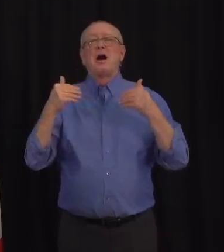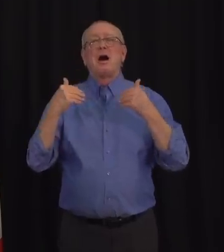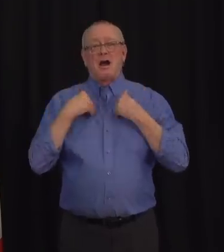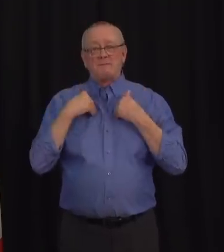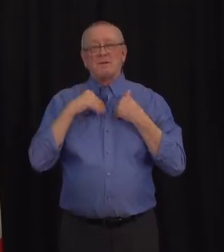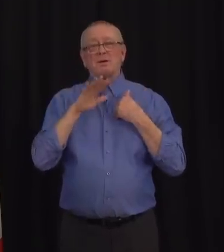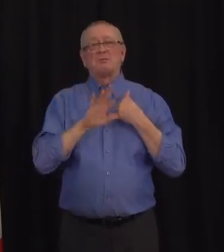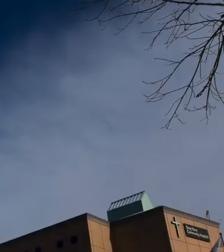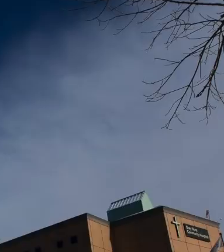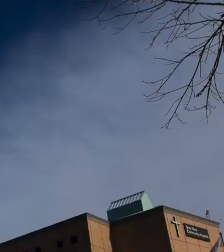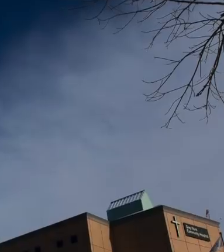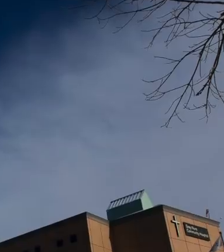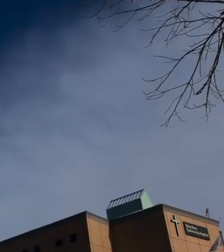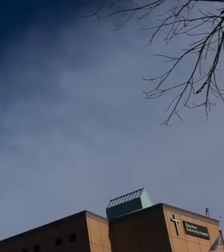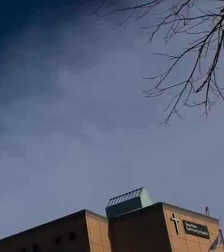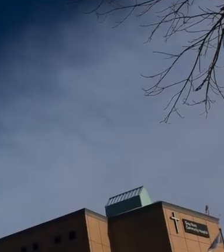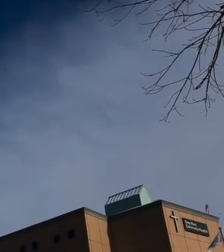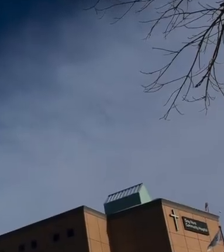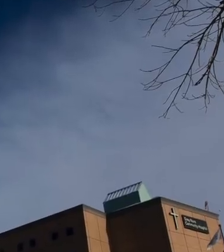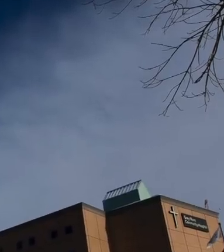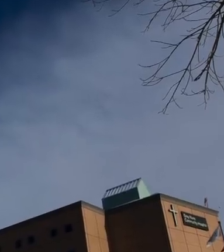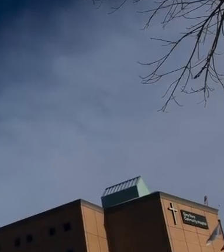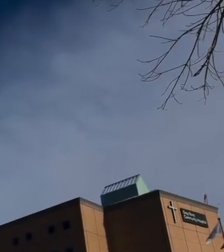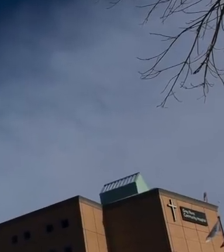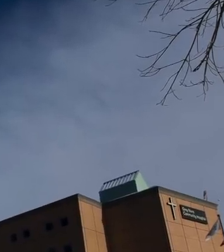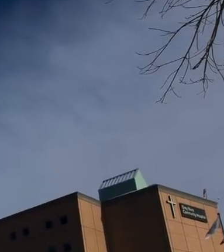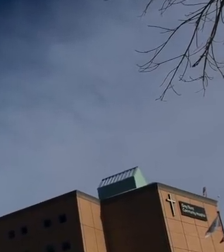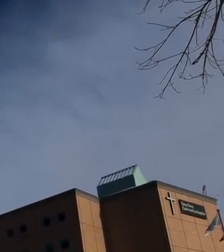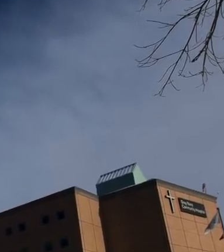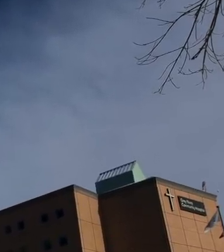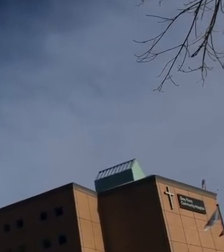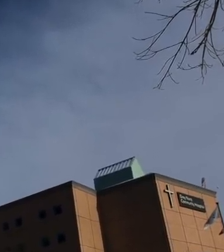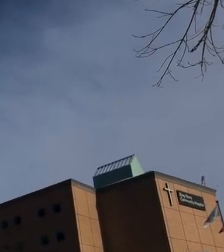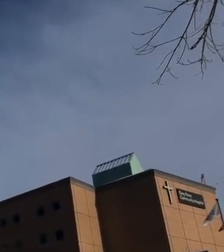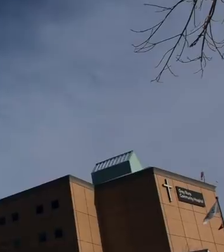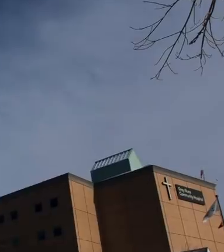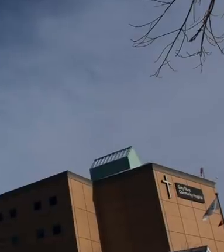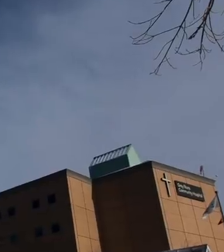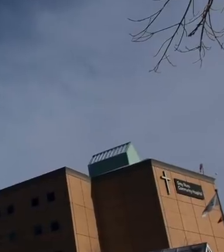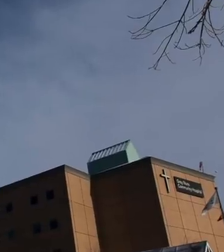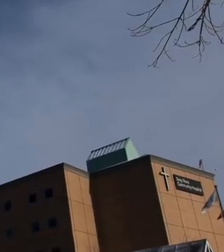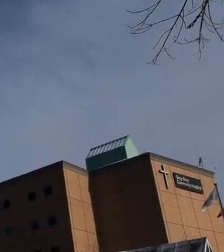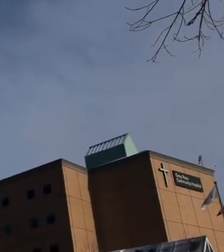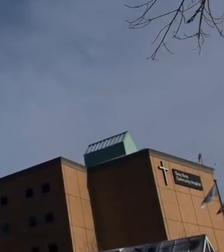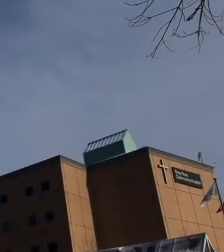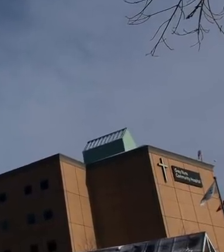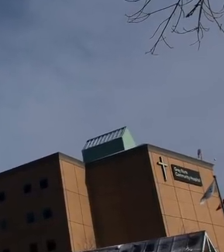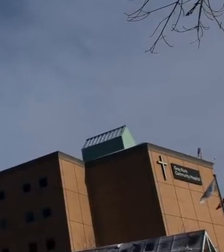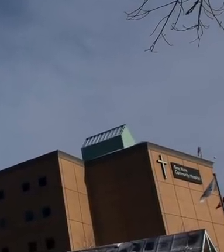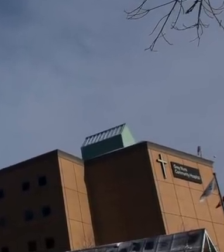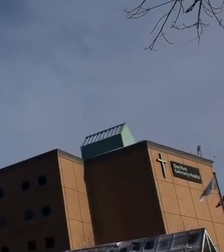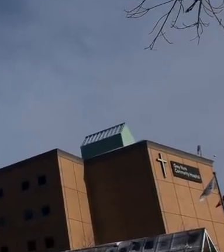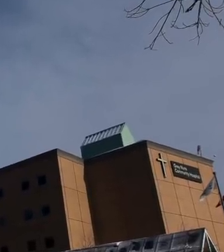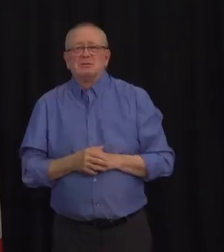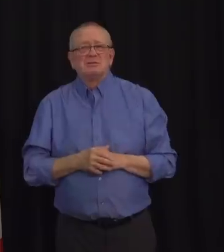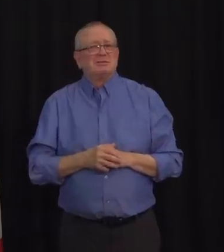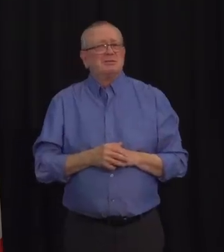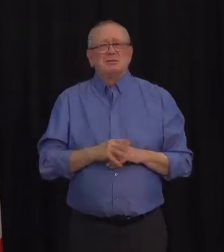There are now 348 people in hospital with COVID-19 including 66 in ICU.